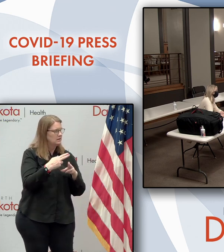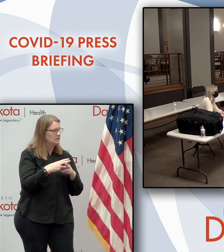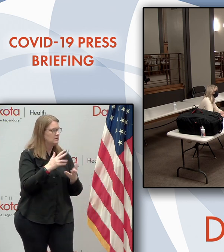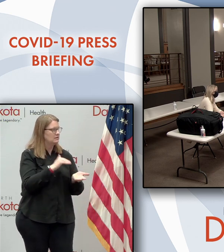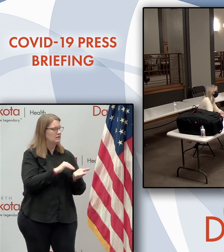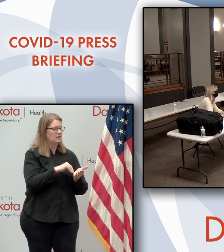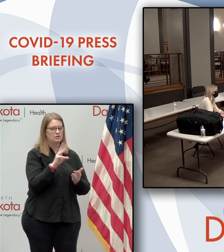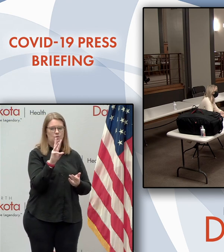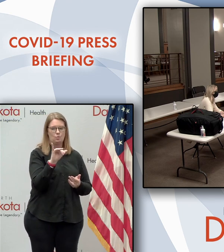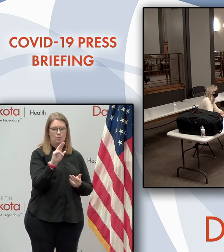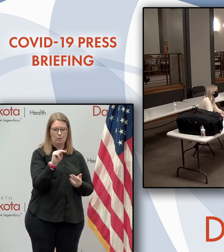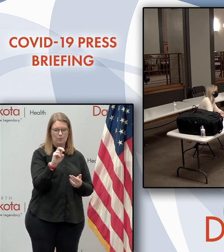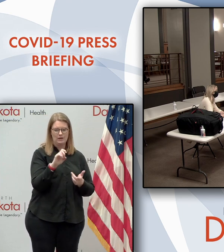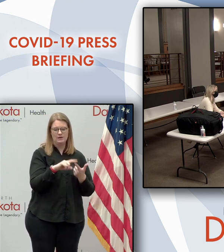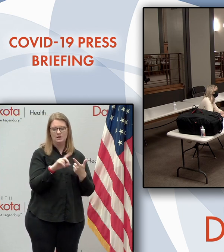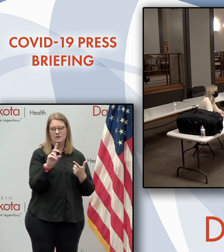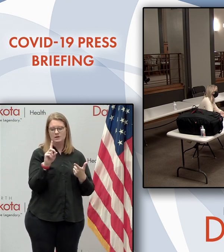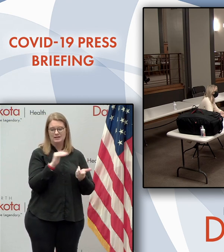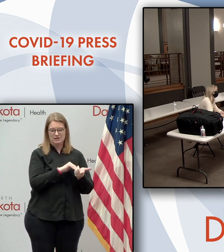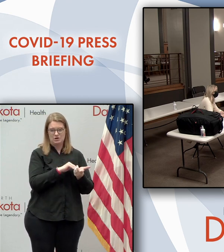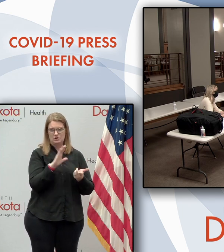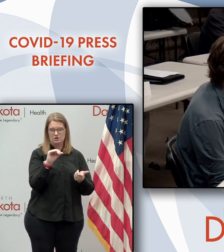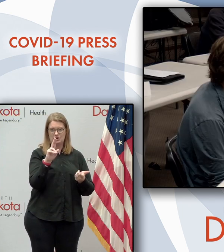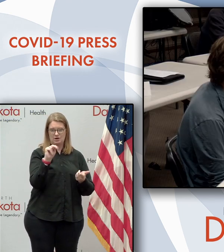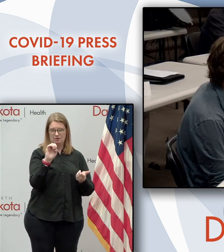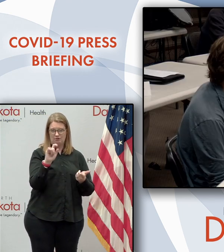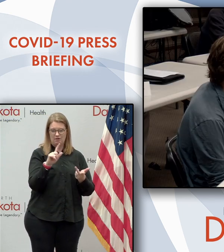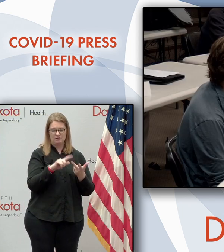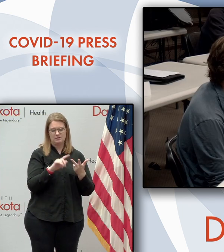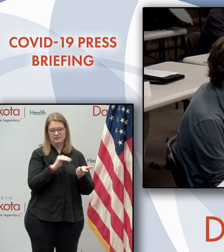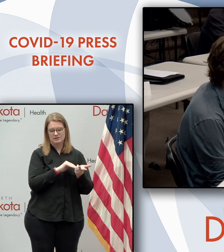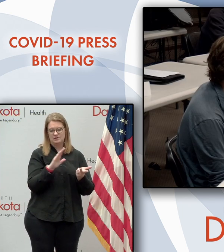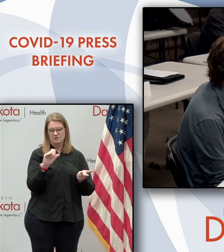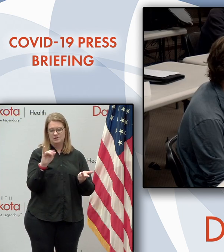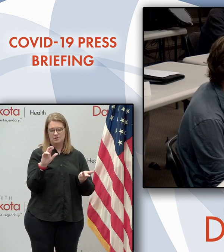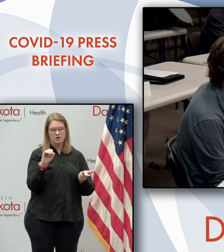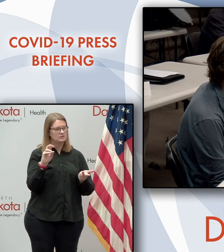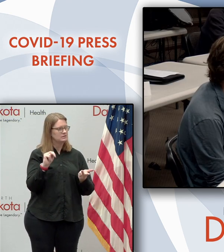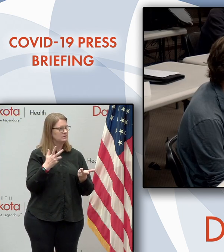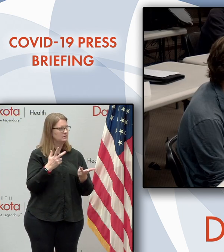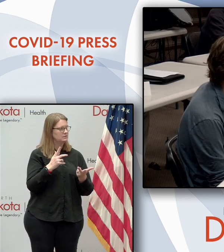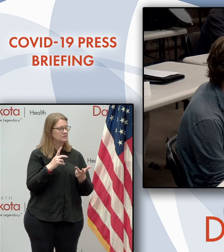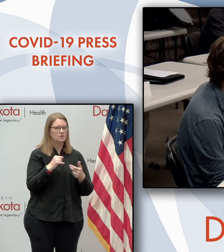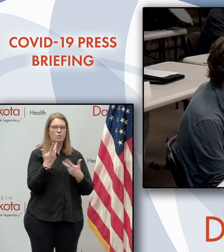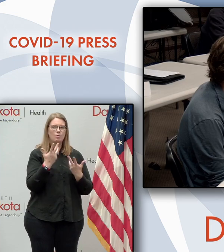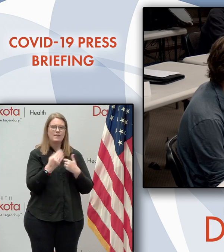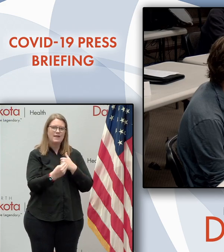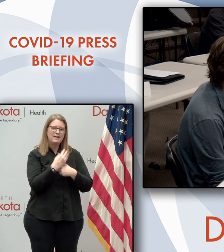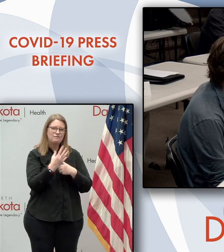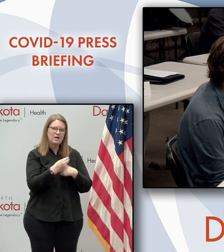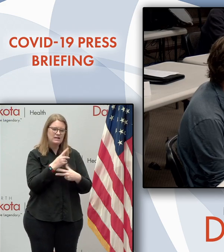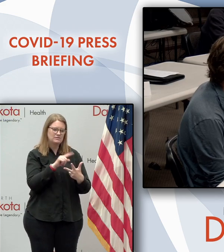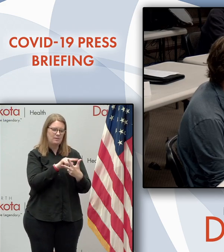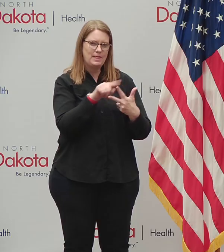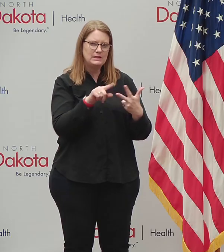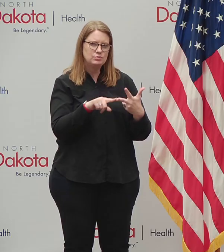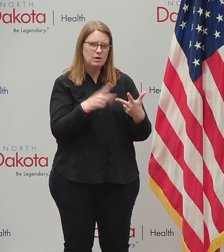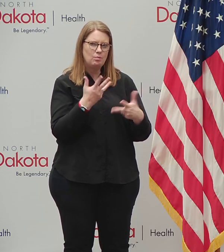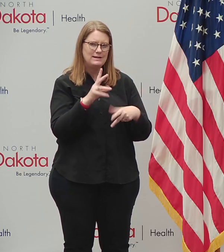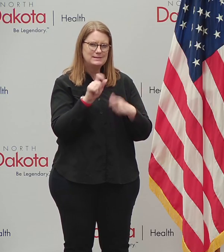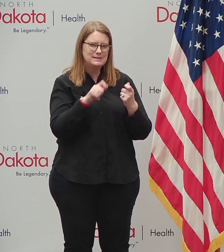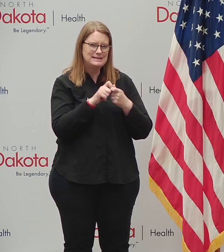Dr. Wynn, Dr. Connell, um, and Dr. Carson. Can you speak to some of the specific advice that you've been hearing from them? uh,